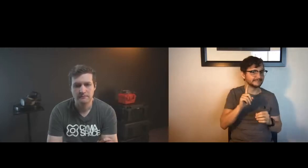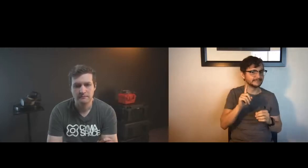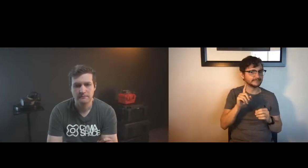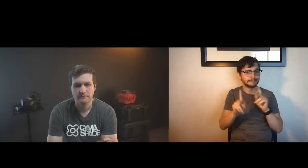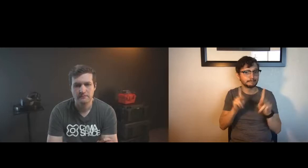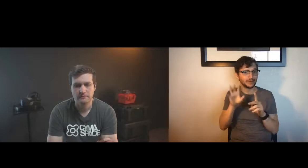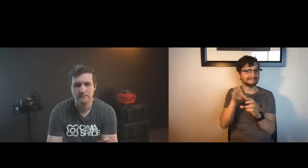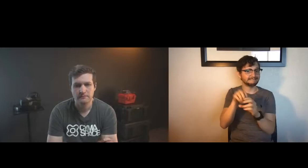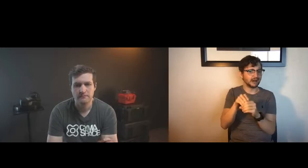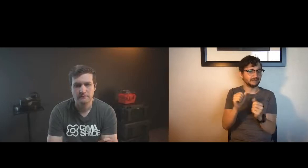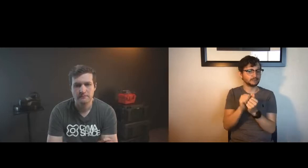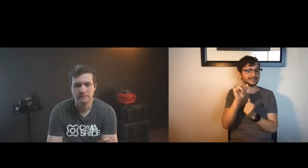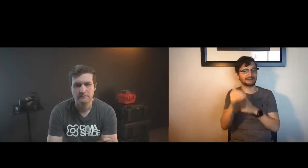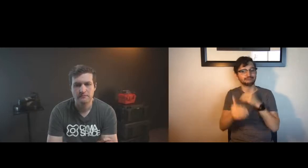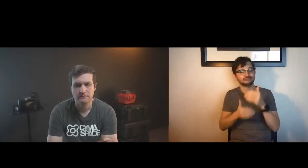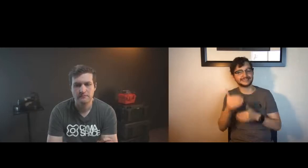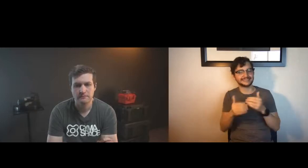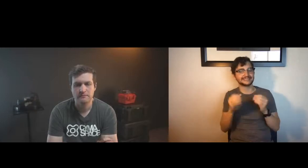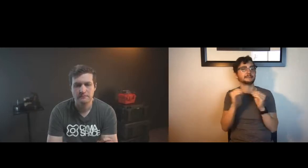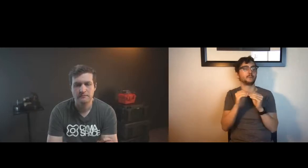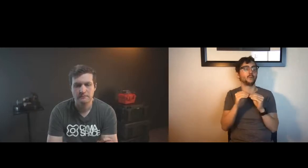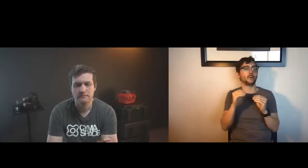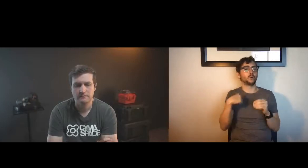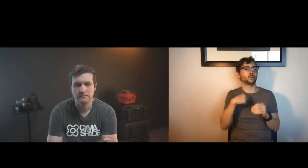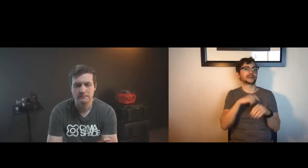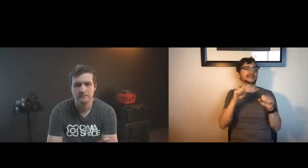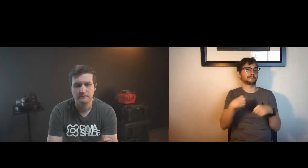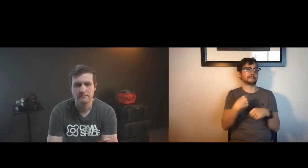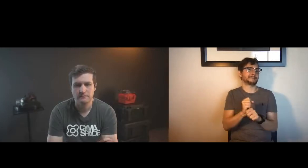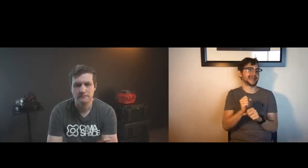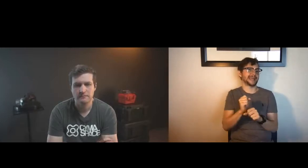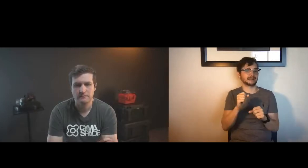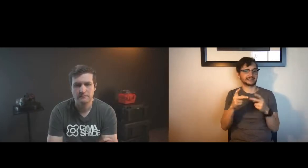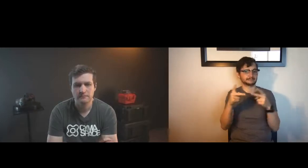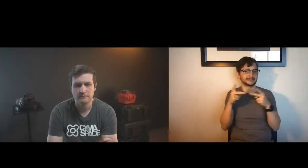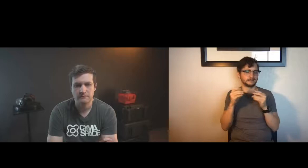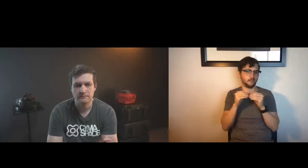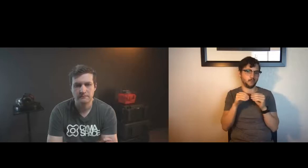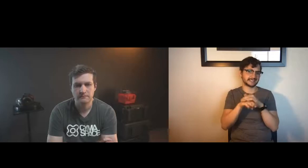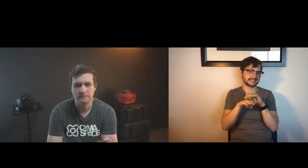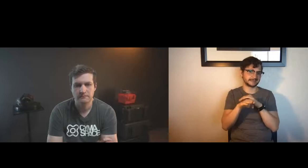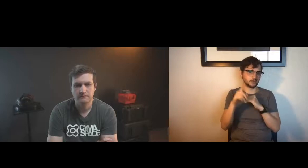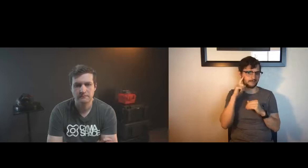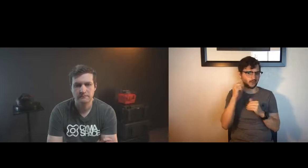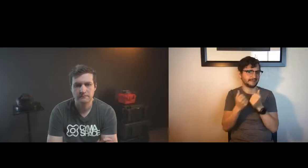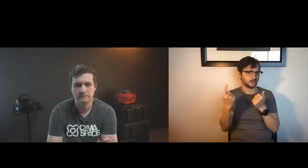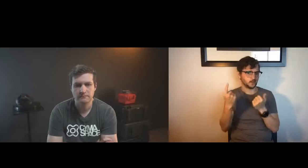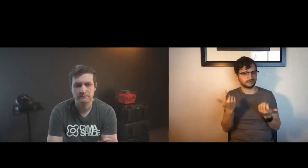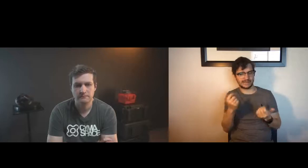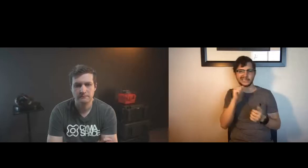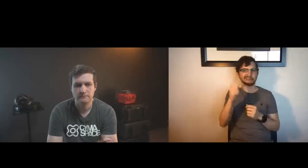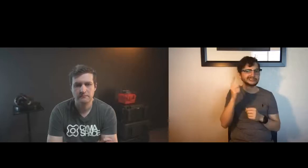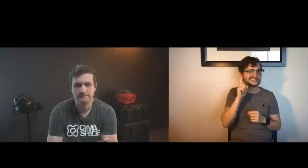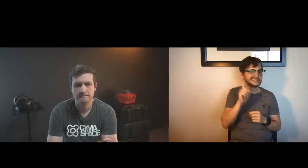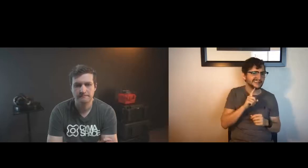i think also the more that deaf people are involved in these processes the more we can make these